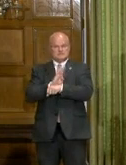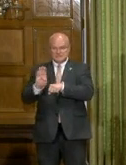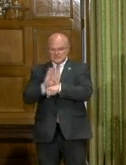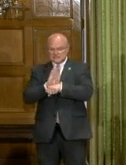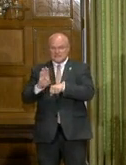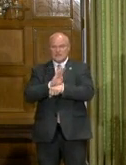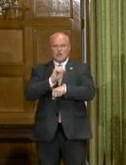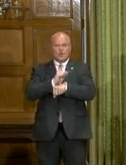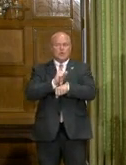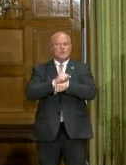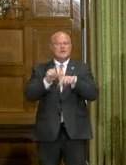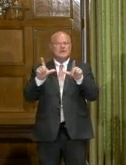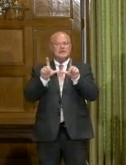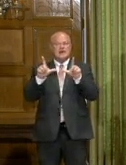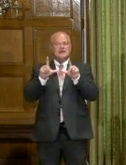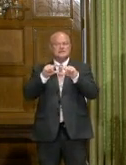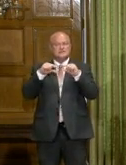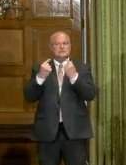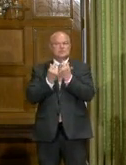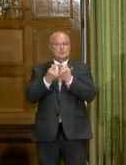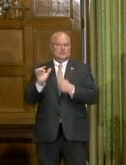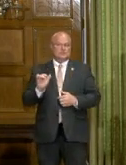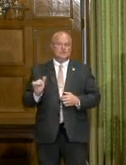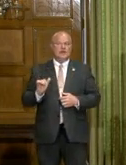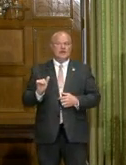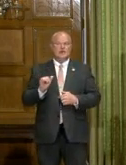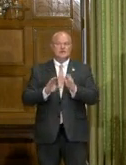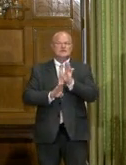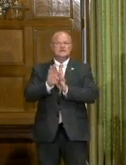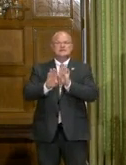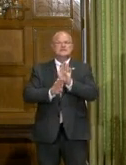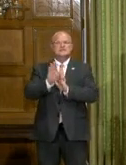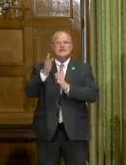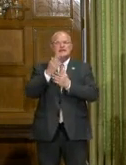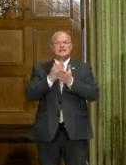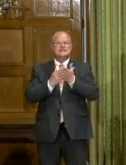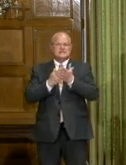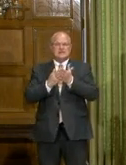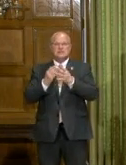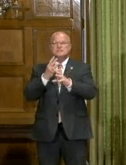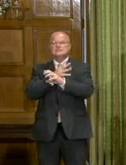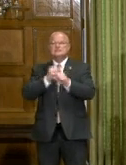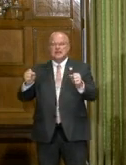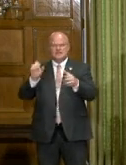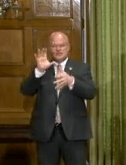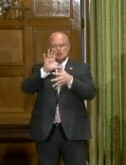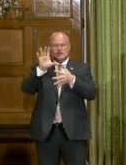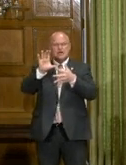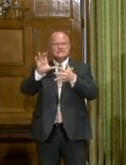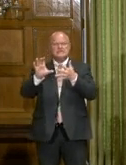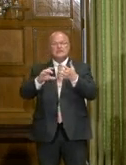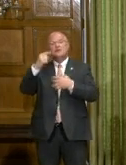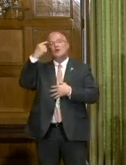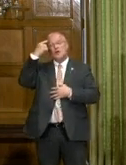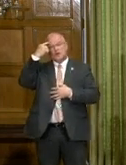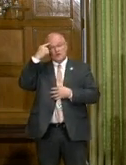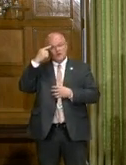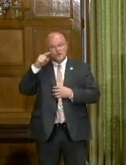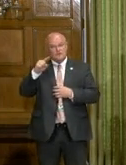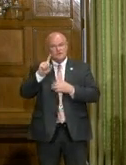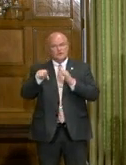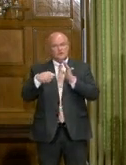working with the licensing authorities as well, to develop some safety criterias for